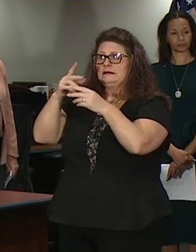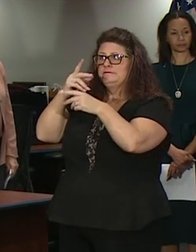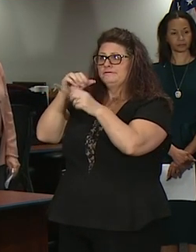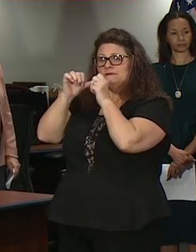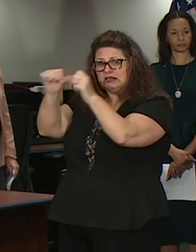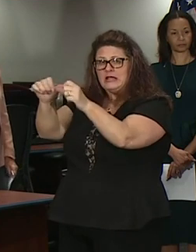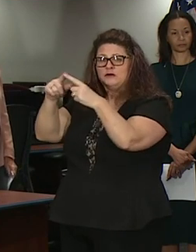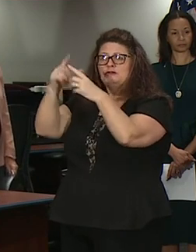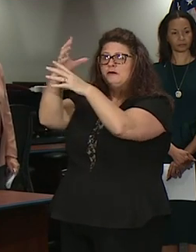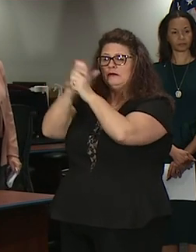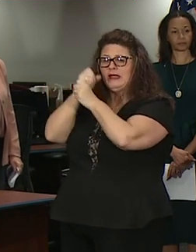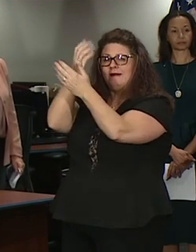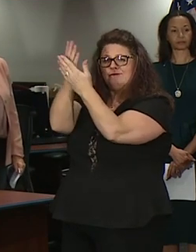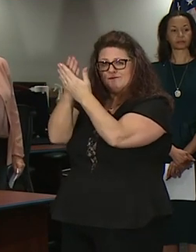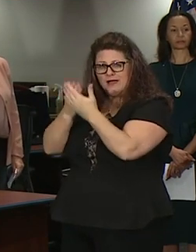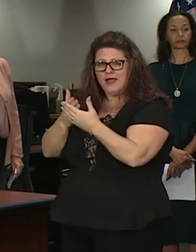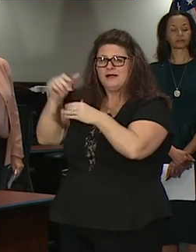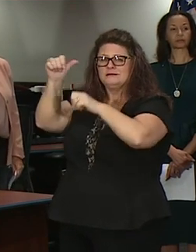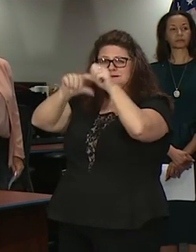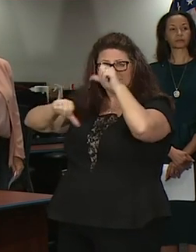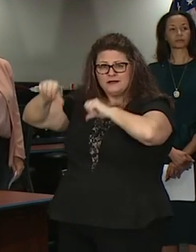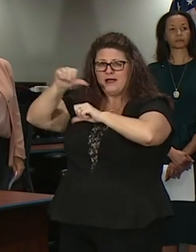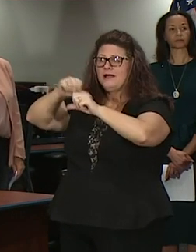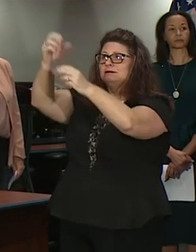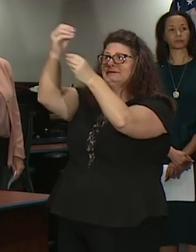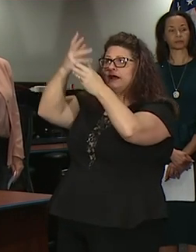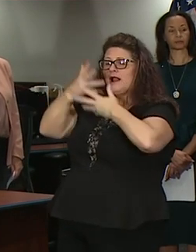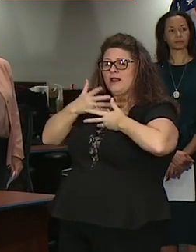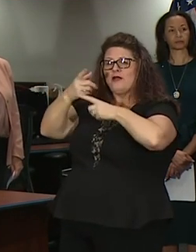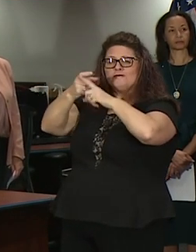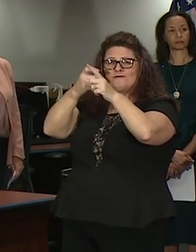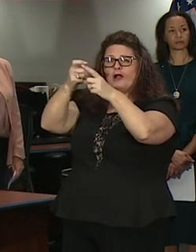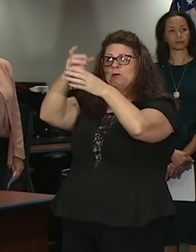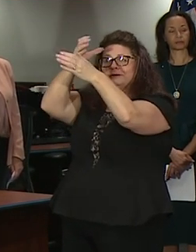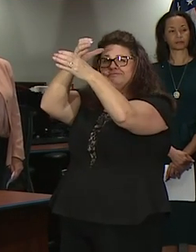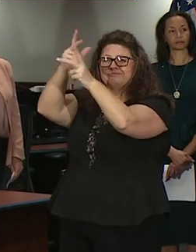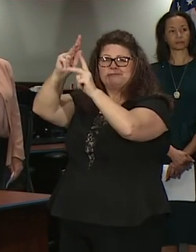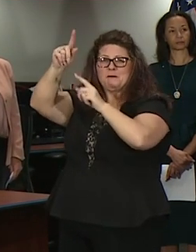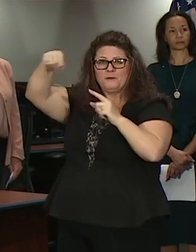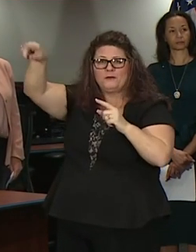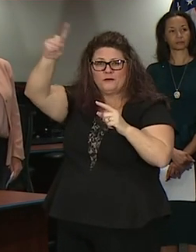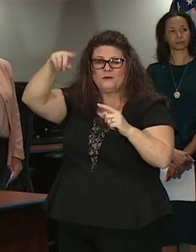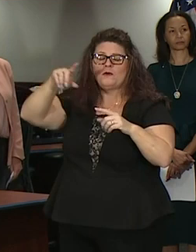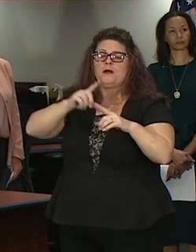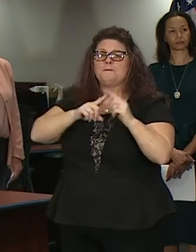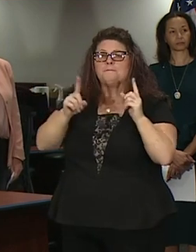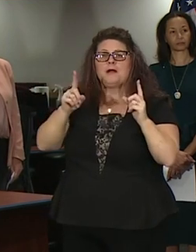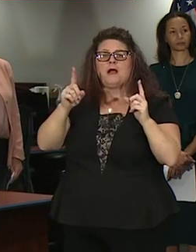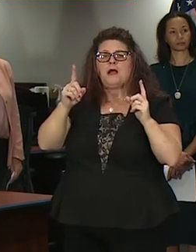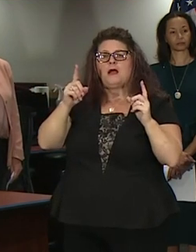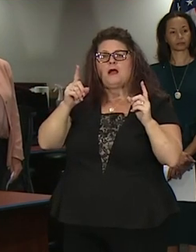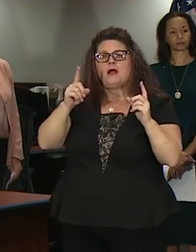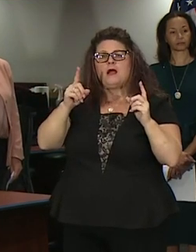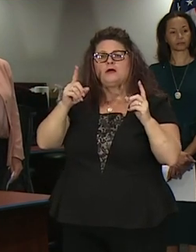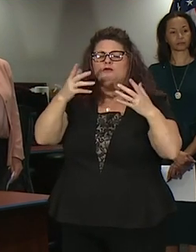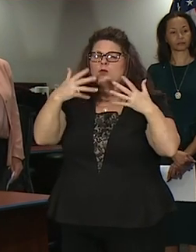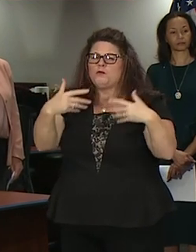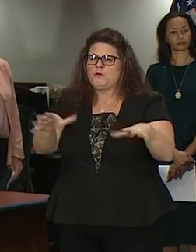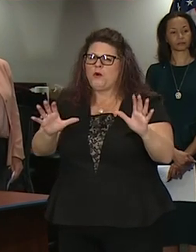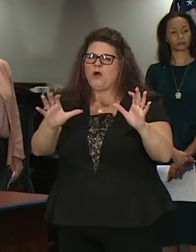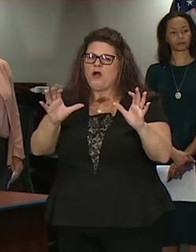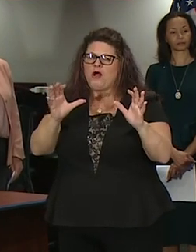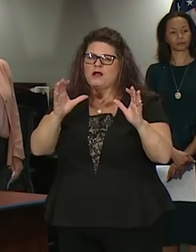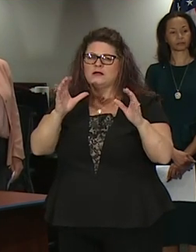the knowledge and recommendation of the experts in the field but at the same time not going too far and